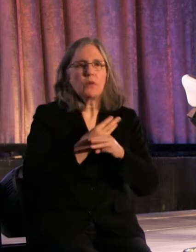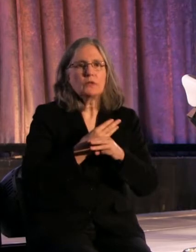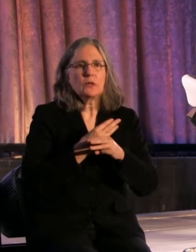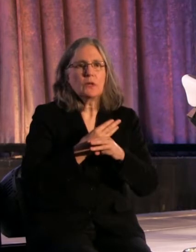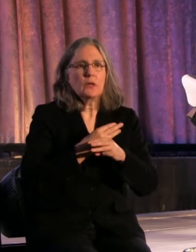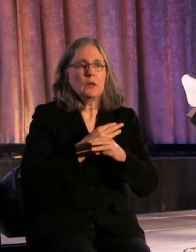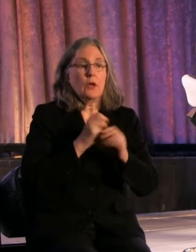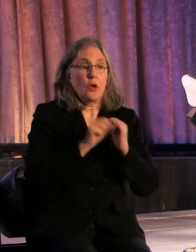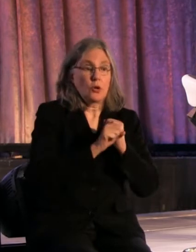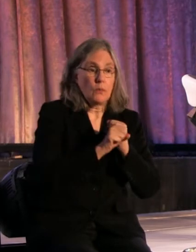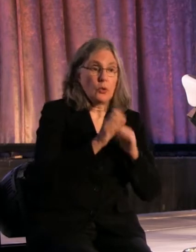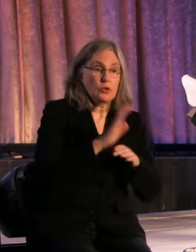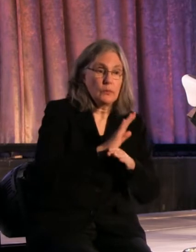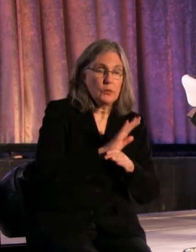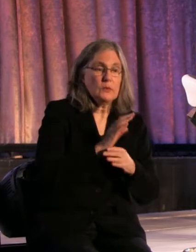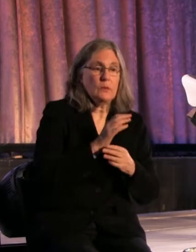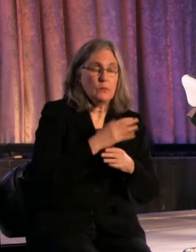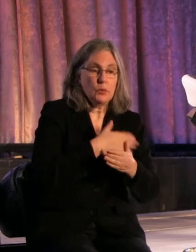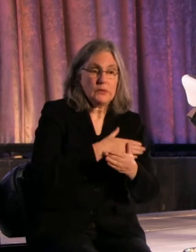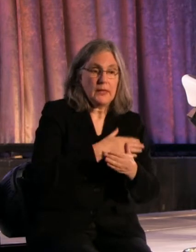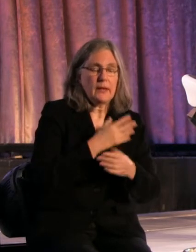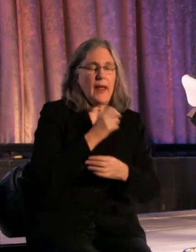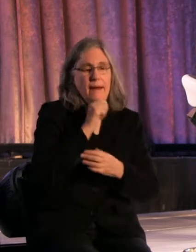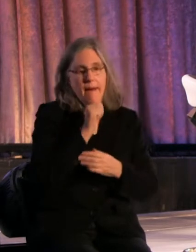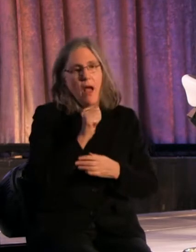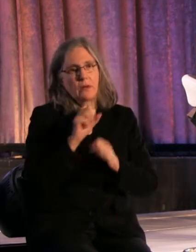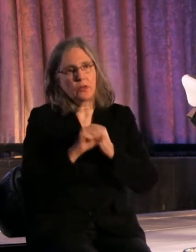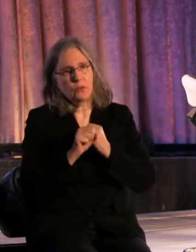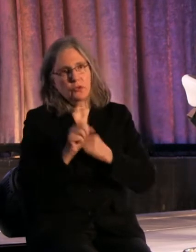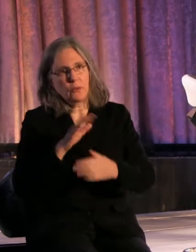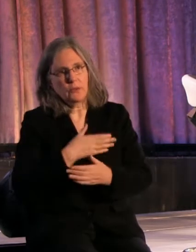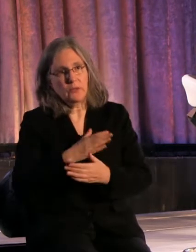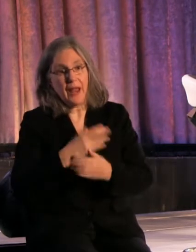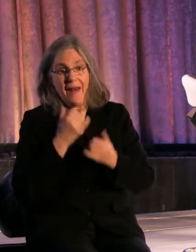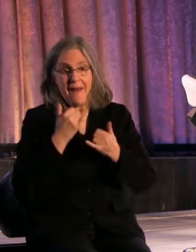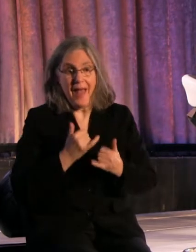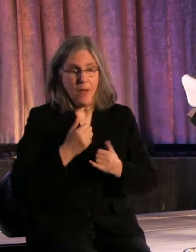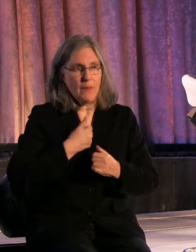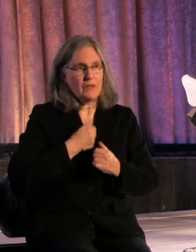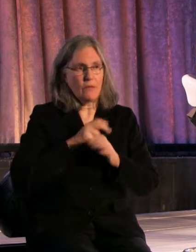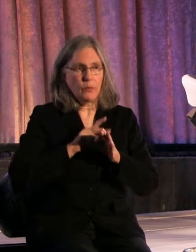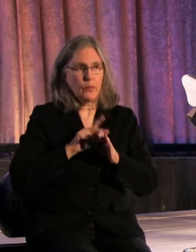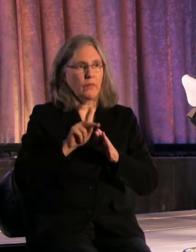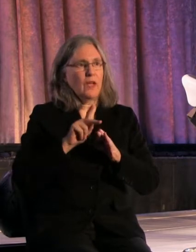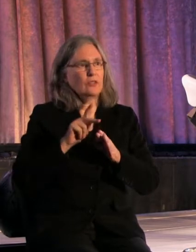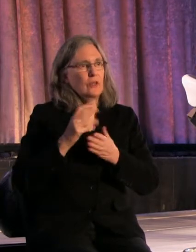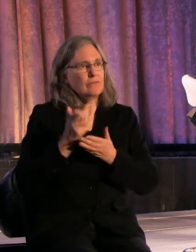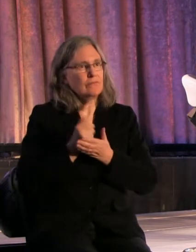-commercial music. And to be, you know, in a position now to actually do this for a living while enjoying